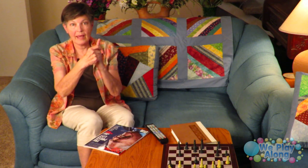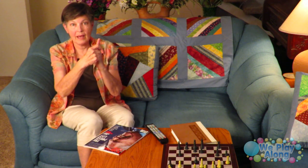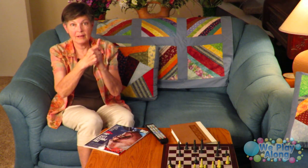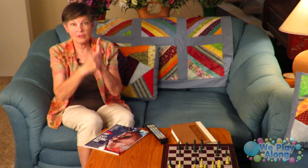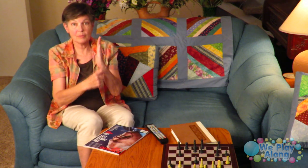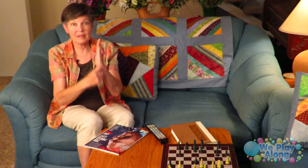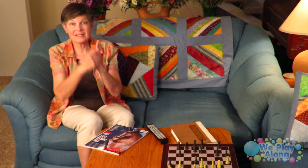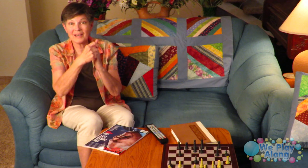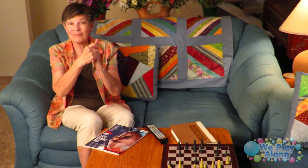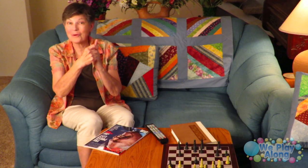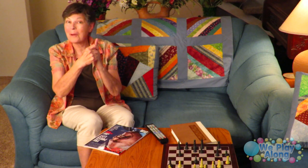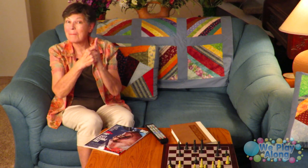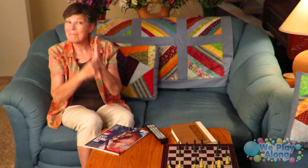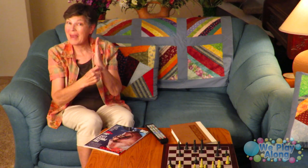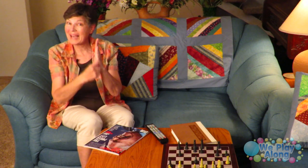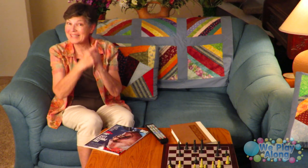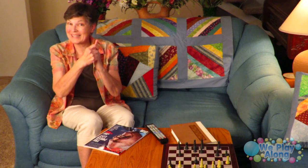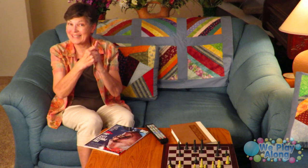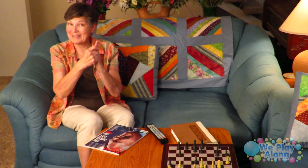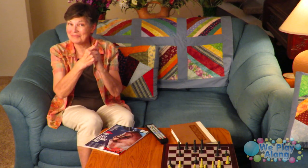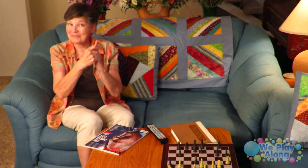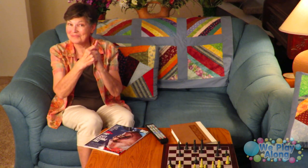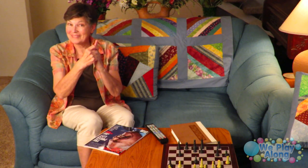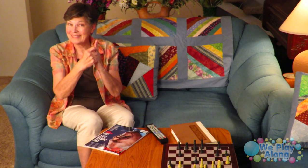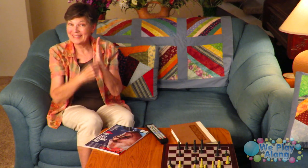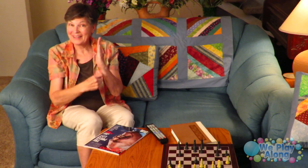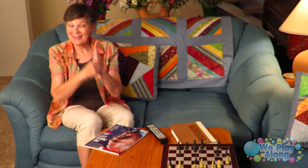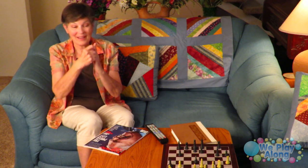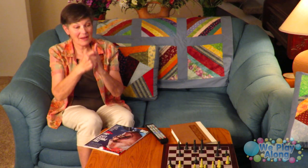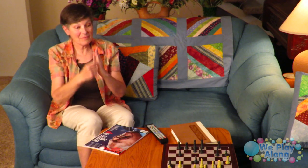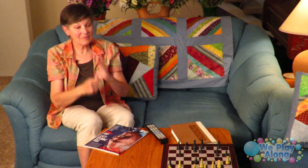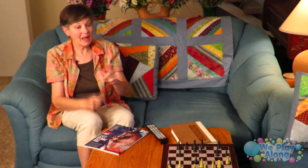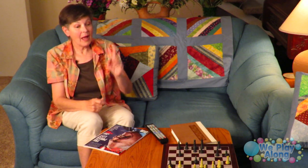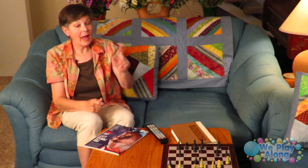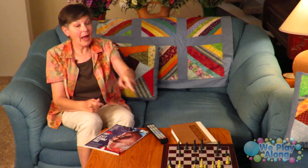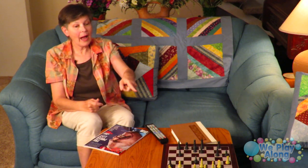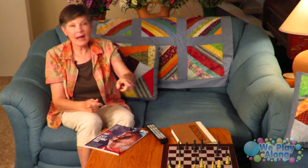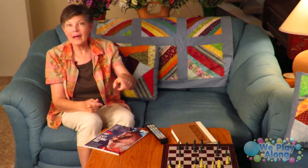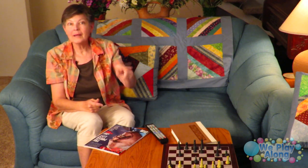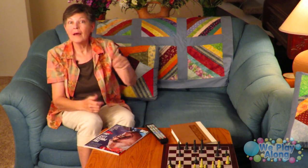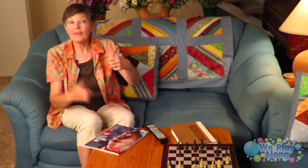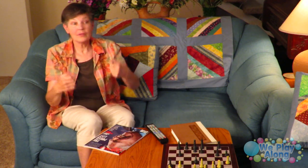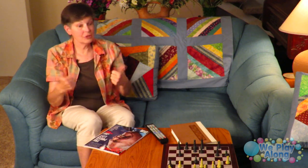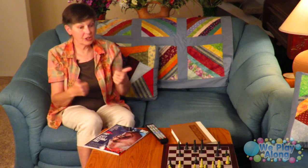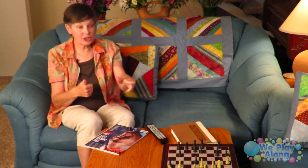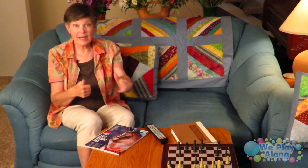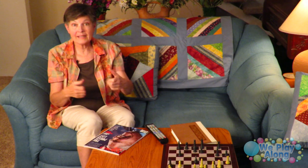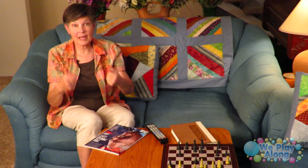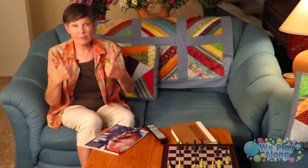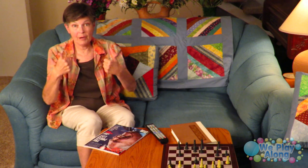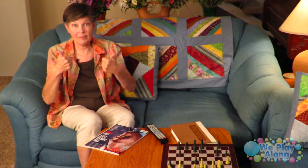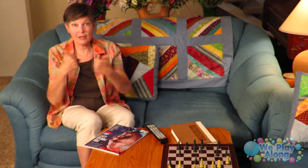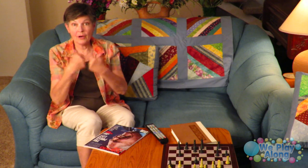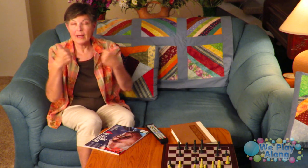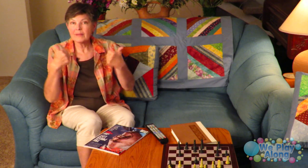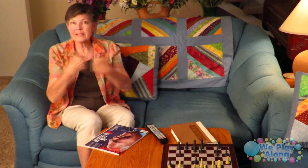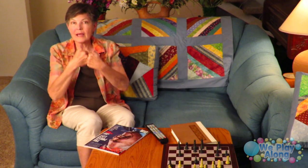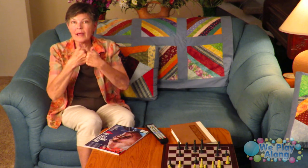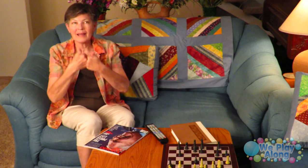hand this would be the sign for magazine okay and there's a chess game up here the site